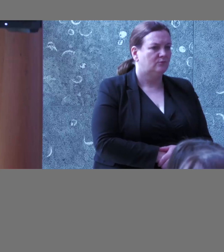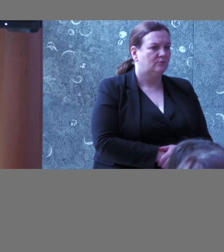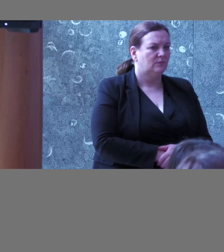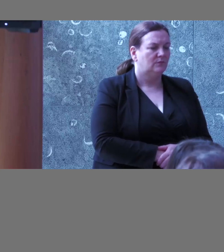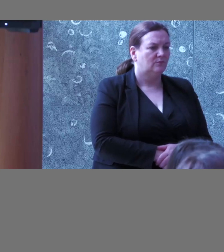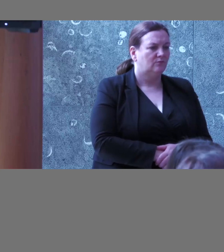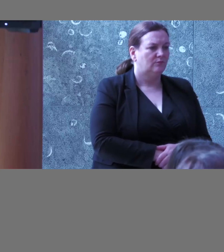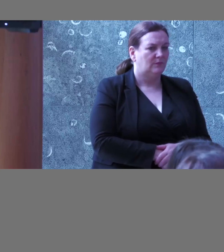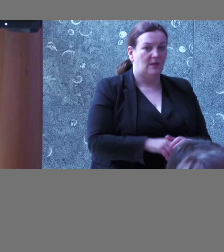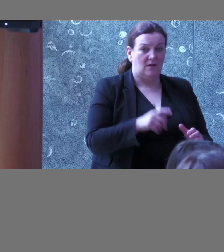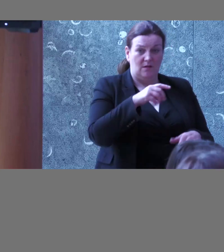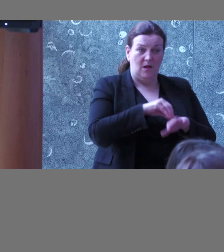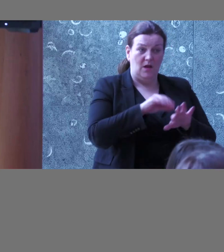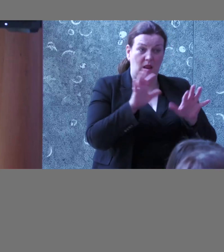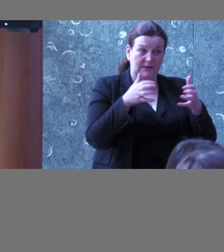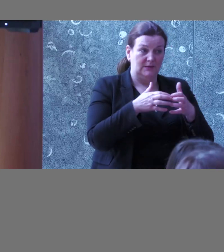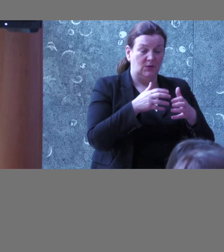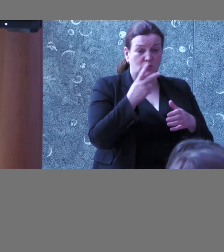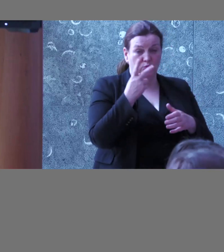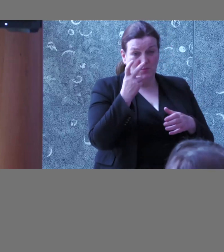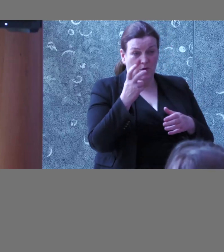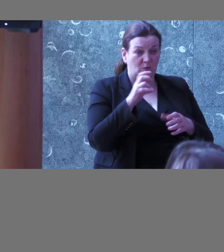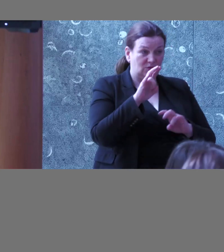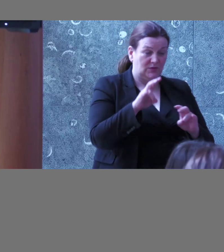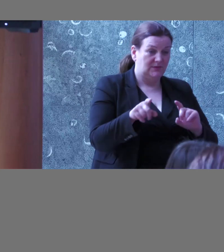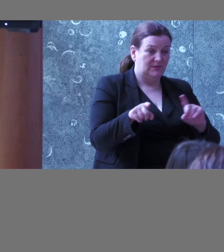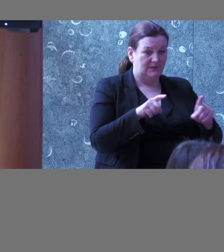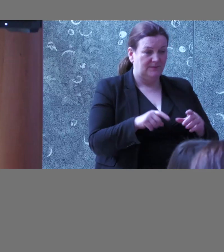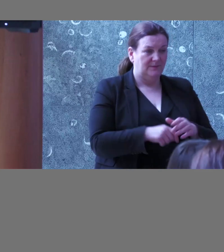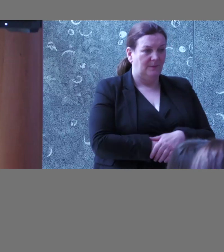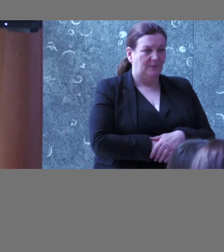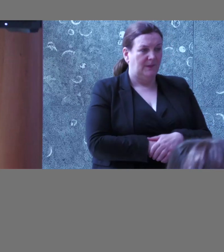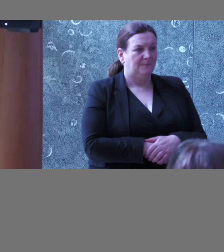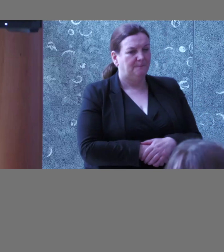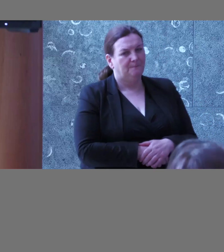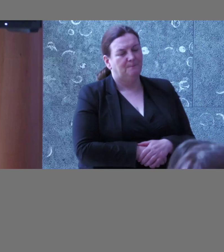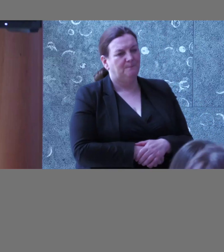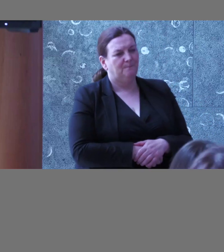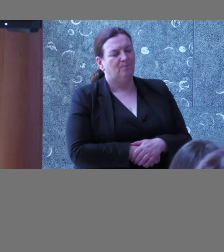okay so there'll be two more questions then don't worry don't worry I saw you